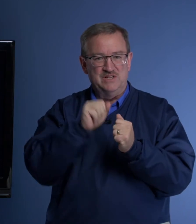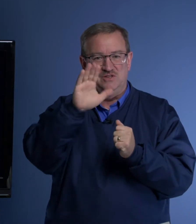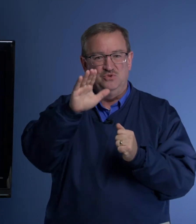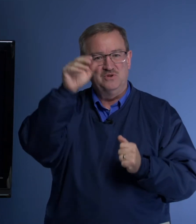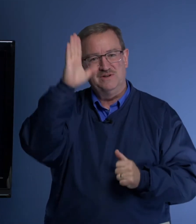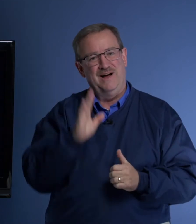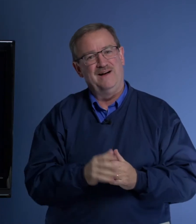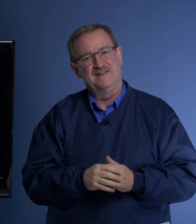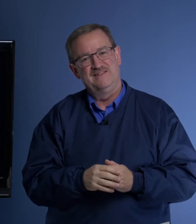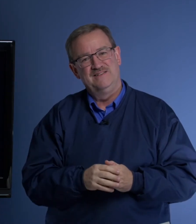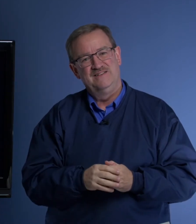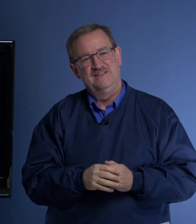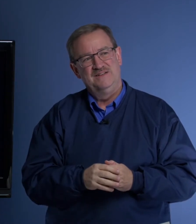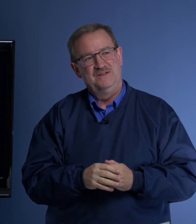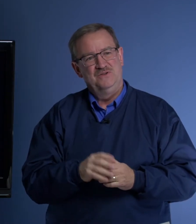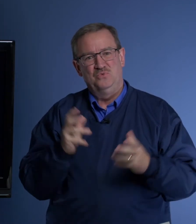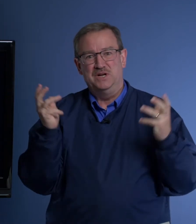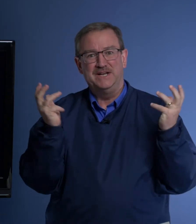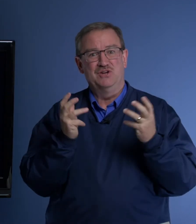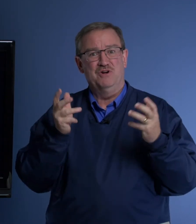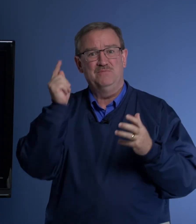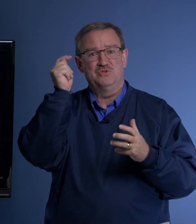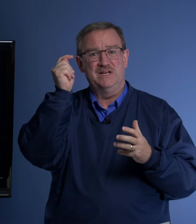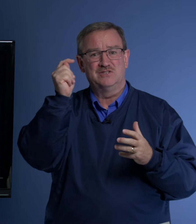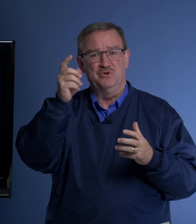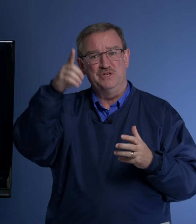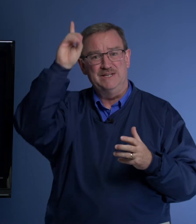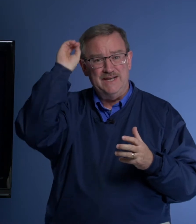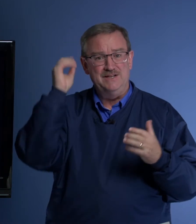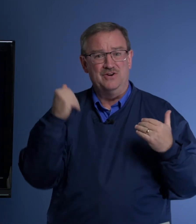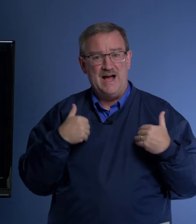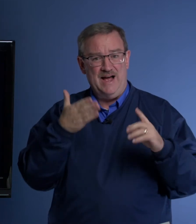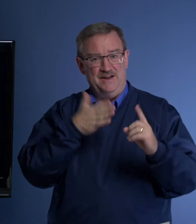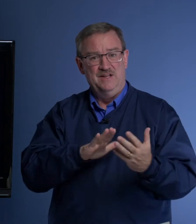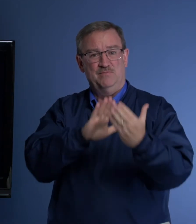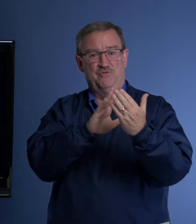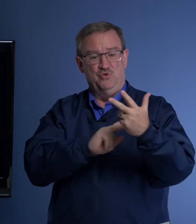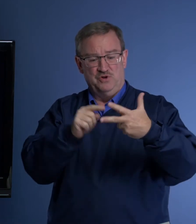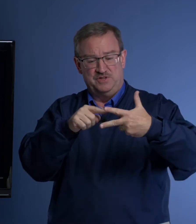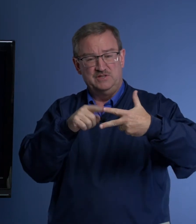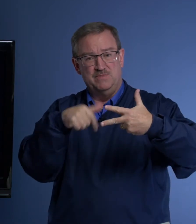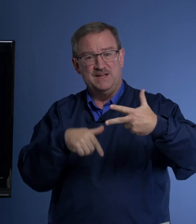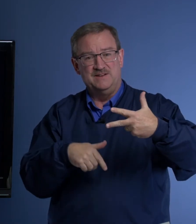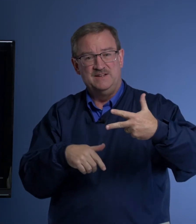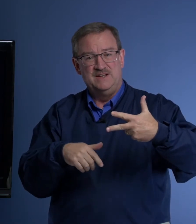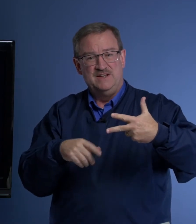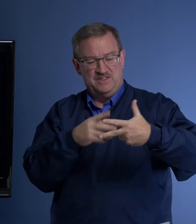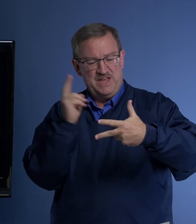your God. What an incredible testimony Daniel had before these men. They